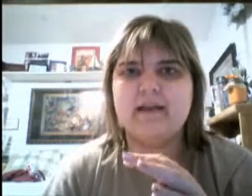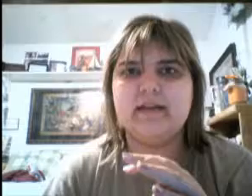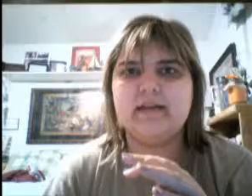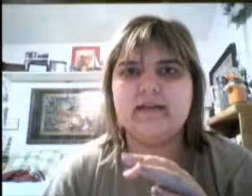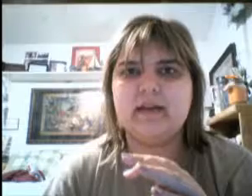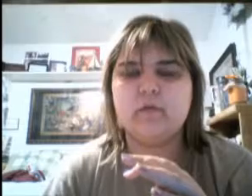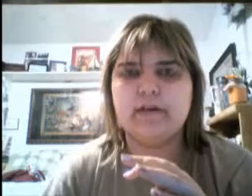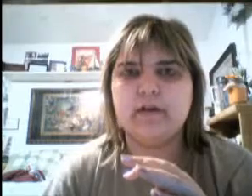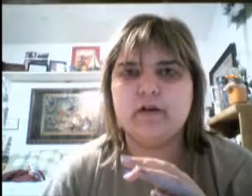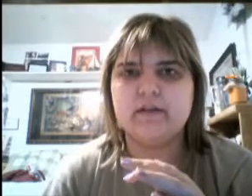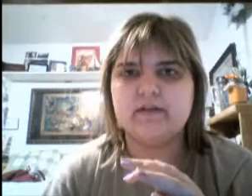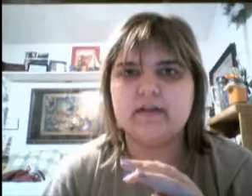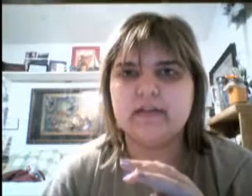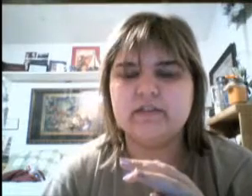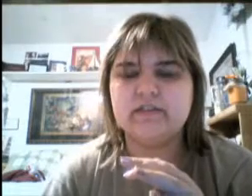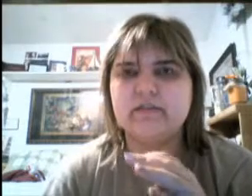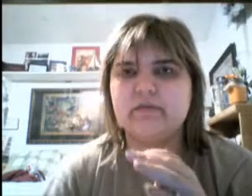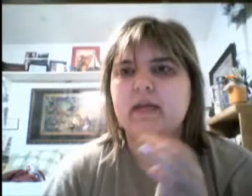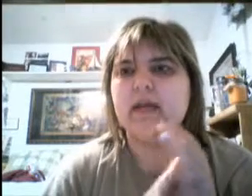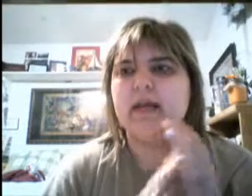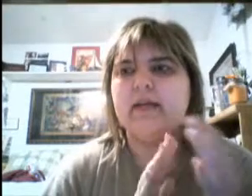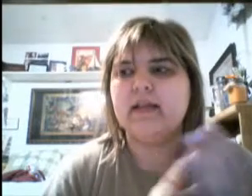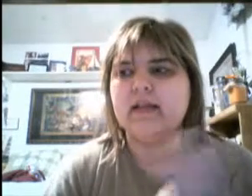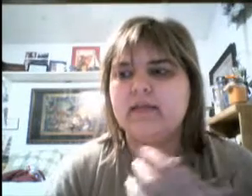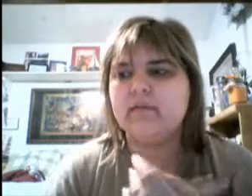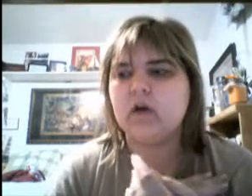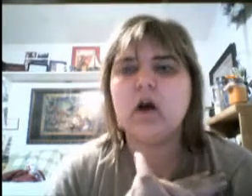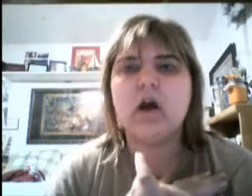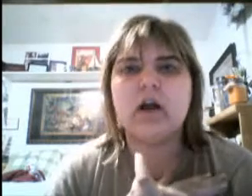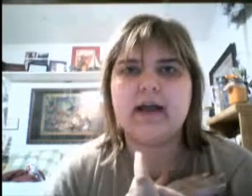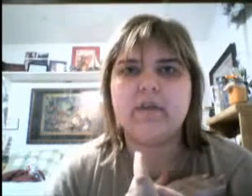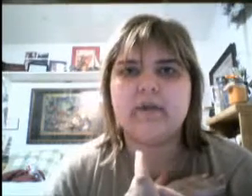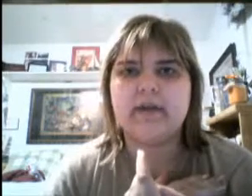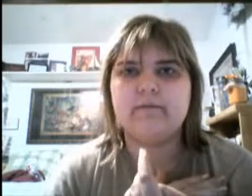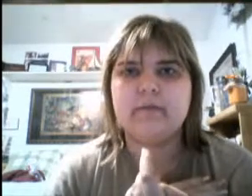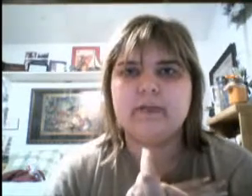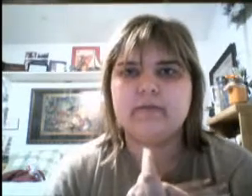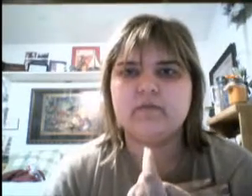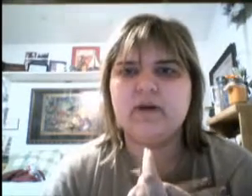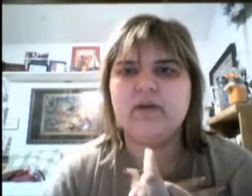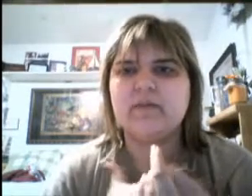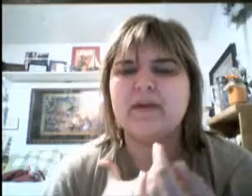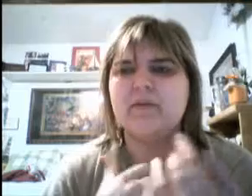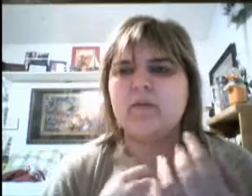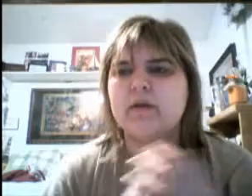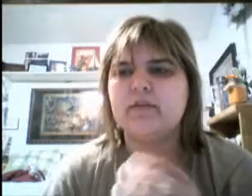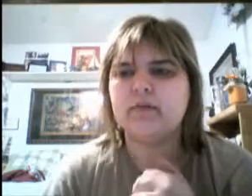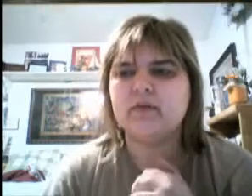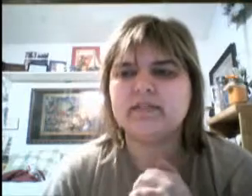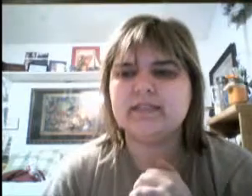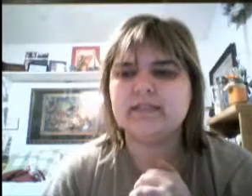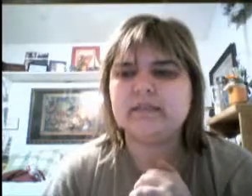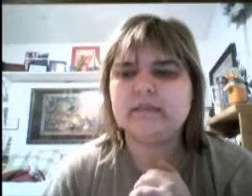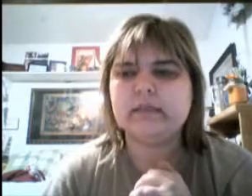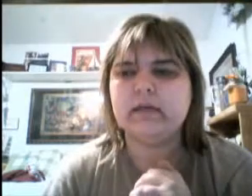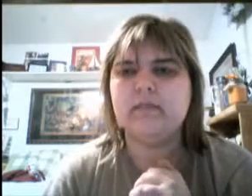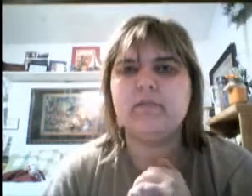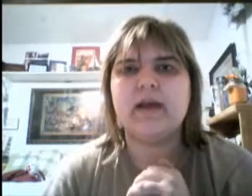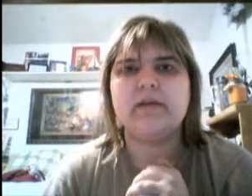and he's kind of working on their side, too. And then they've got Hawkeye working for them, as well. There might have been one other person, um, but I